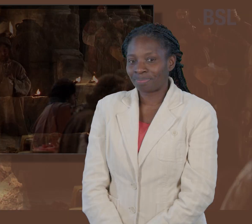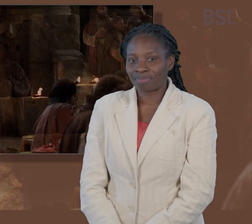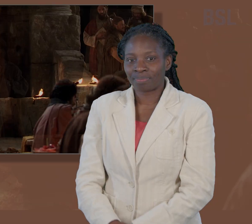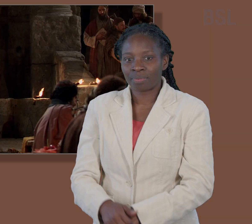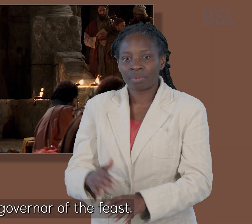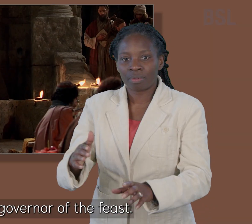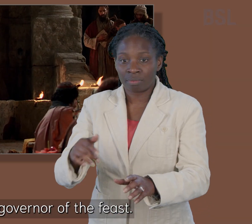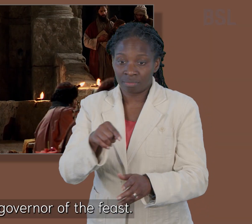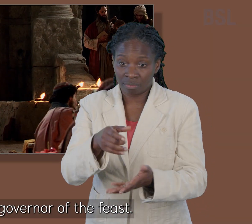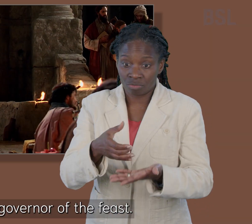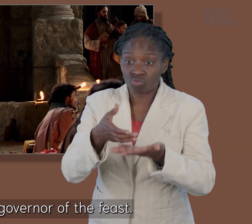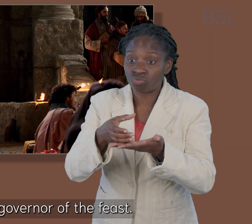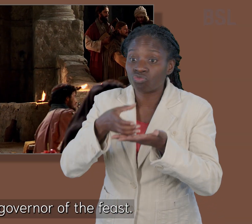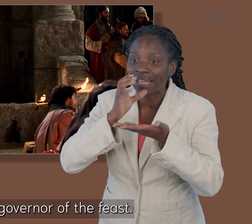And bear unto the governor of the feast